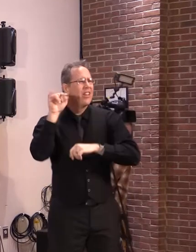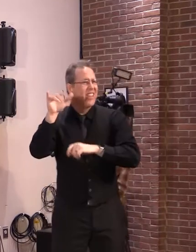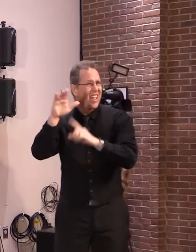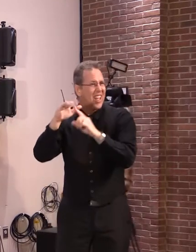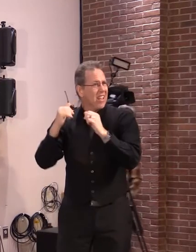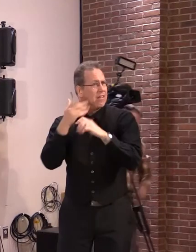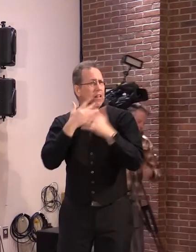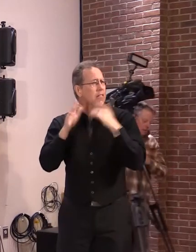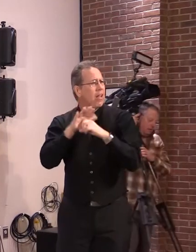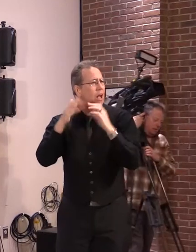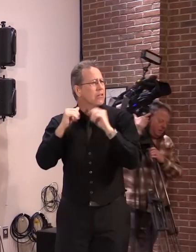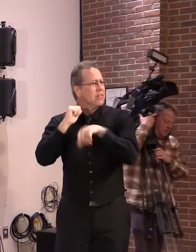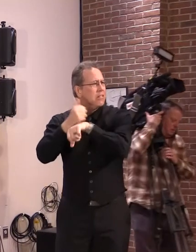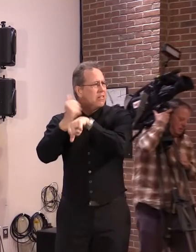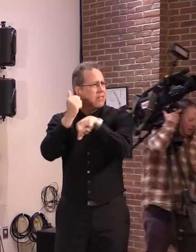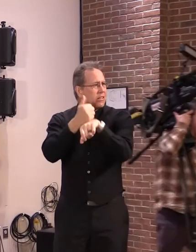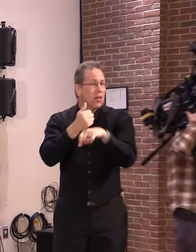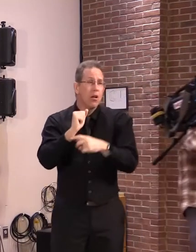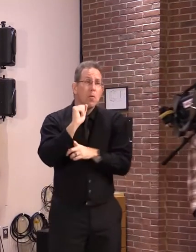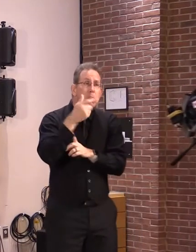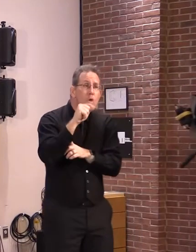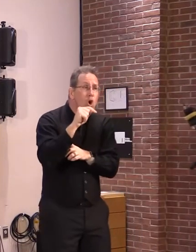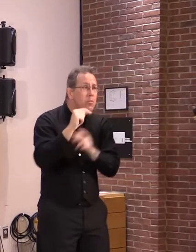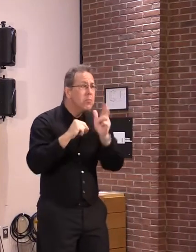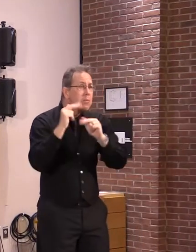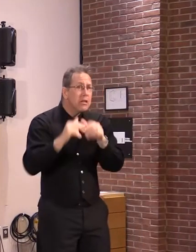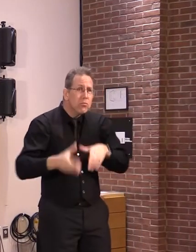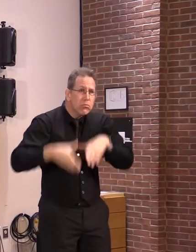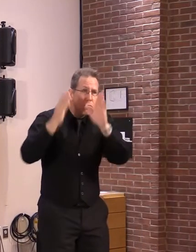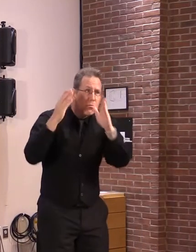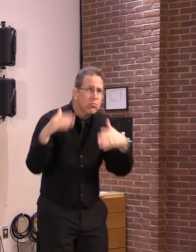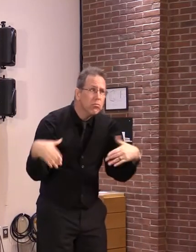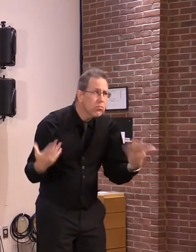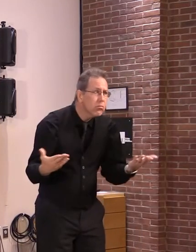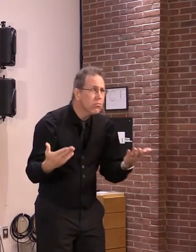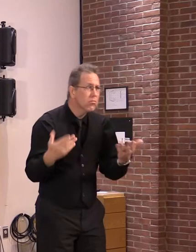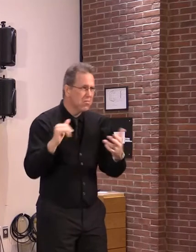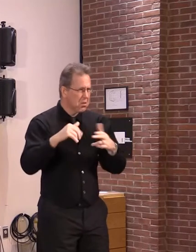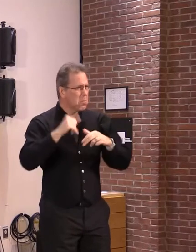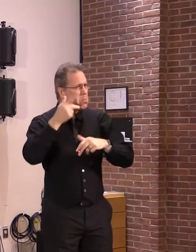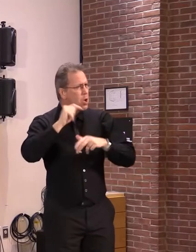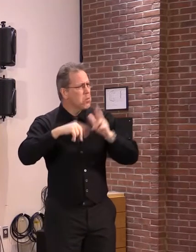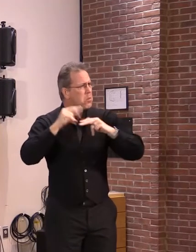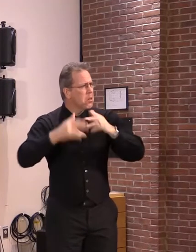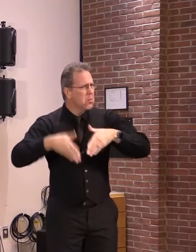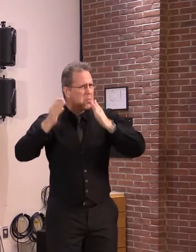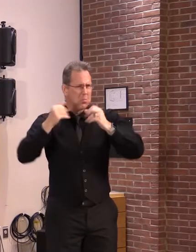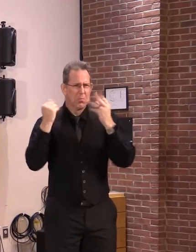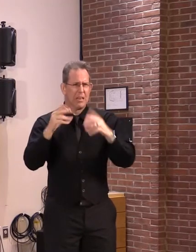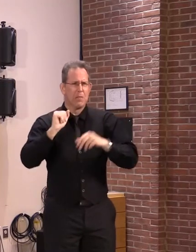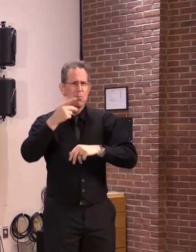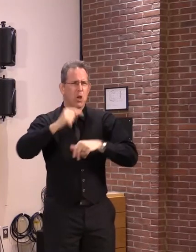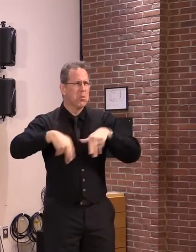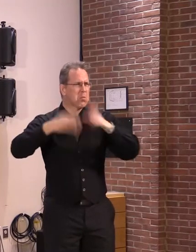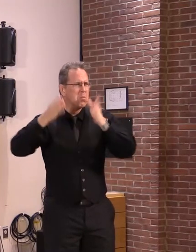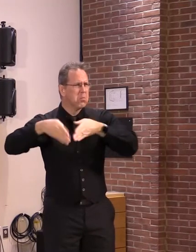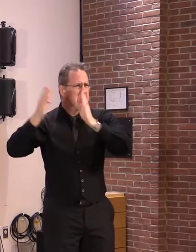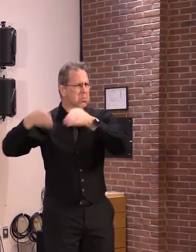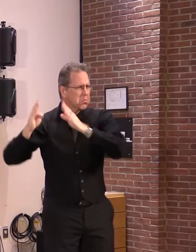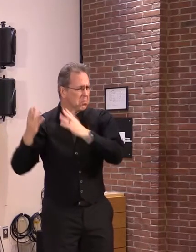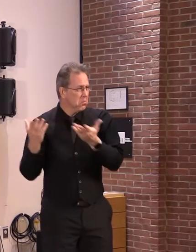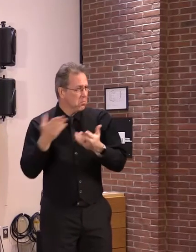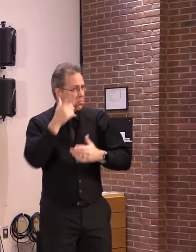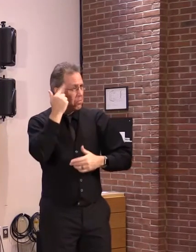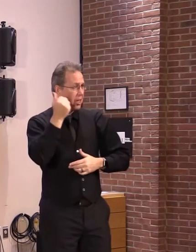in the last few years and more are going up all the time. And is this because, you know, Vermont has the